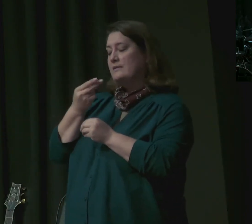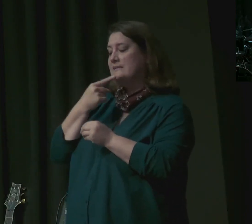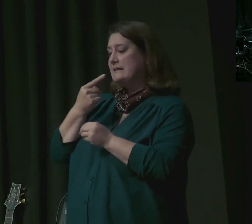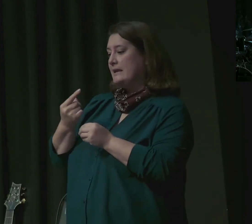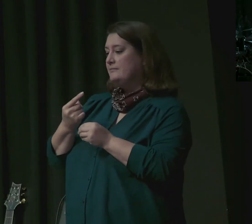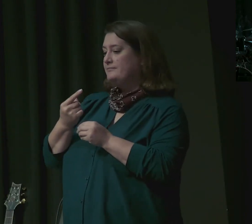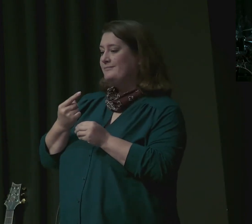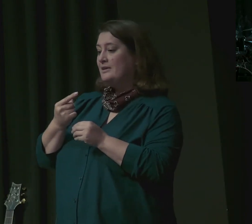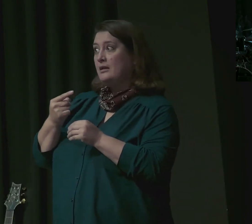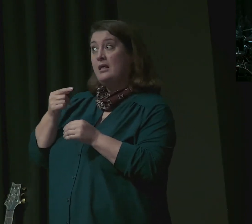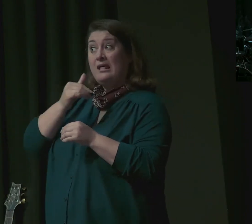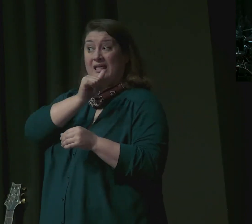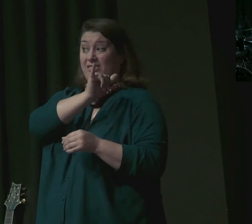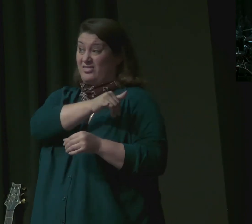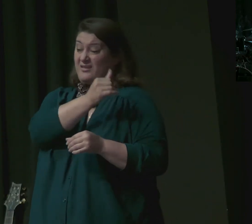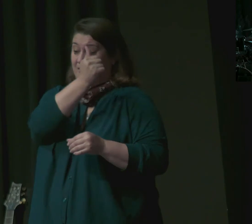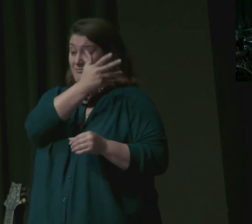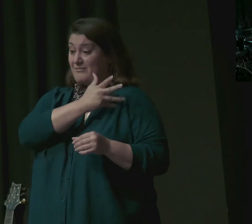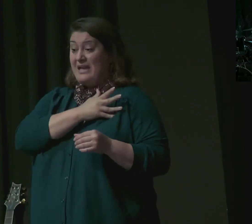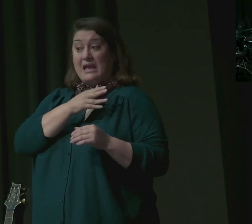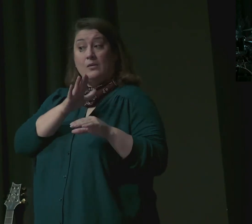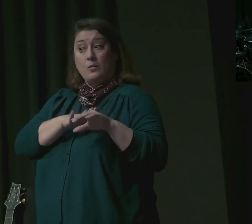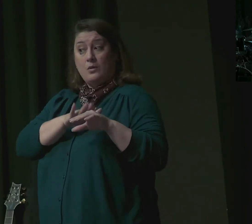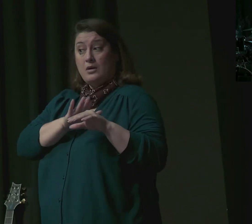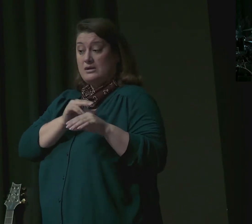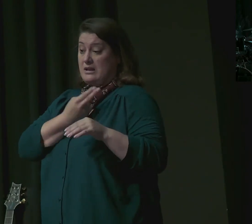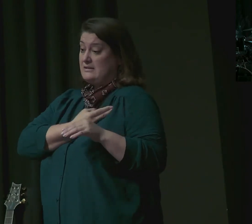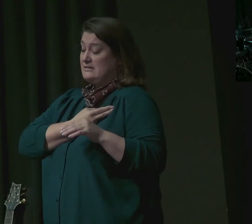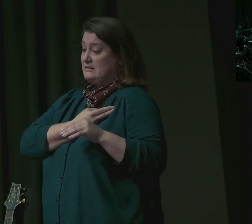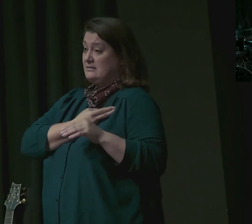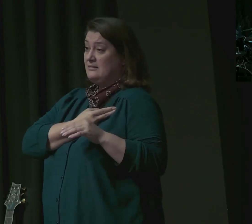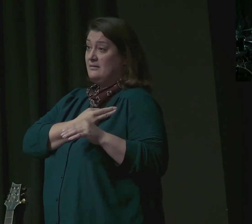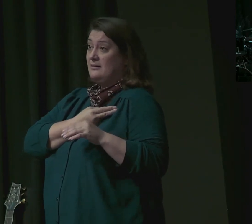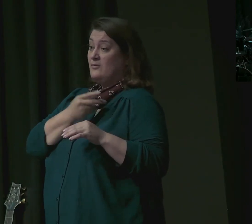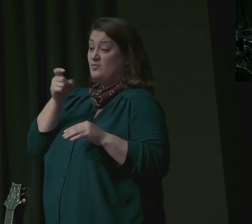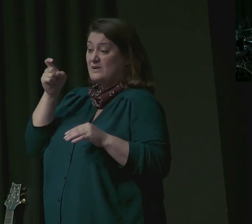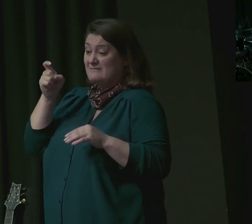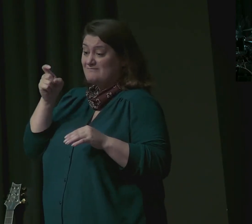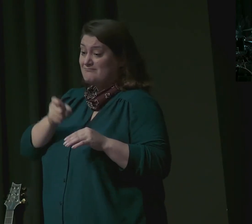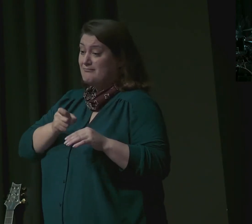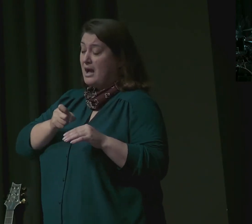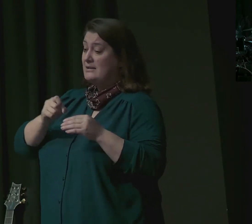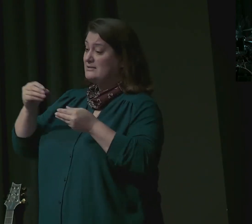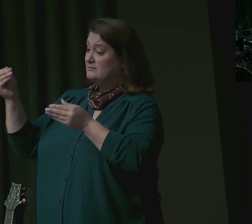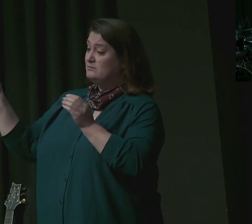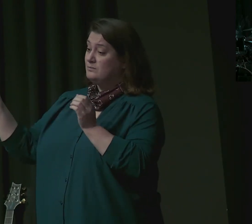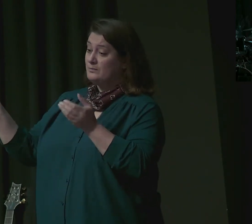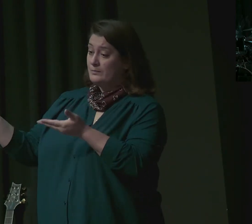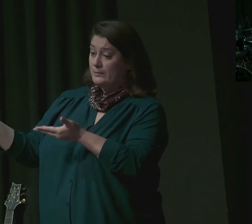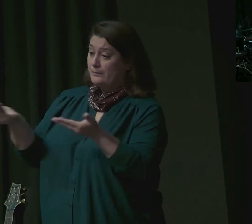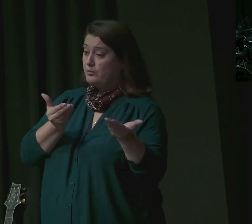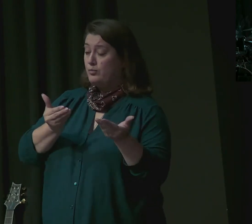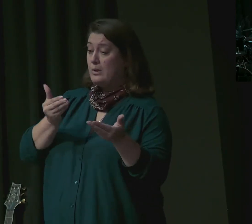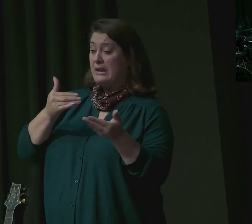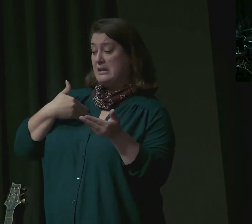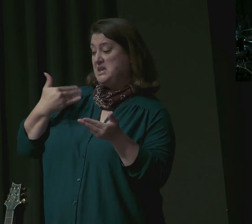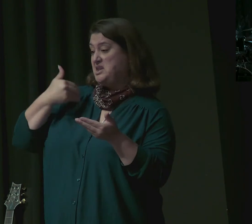He said, You shall not see my face unless your brother is with you. If you will